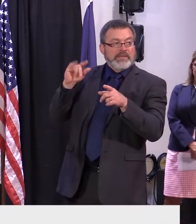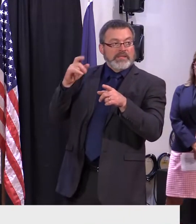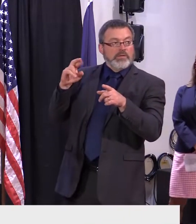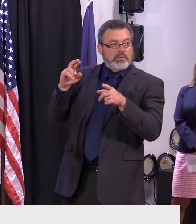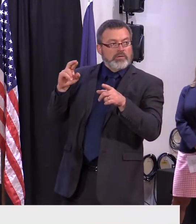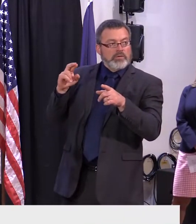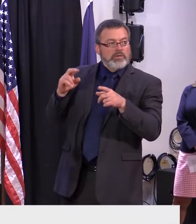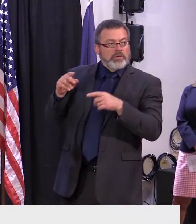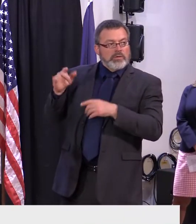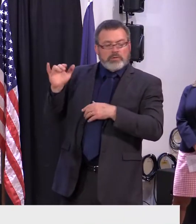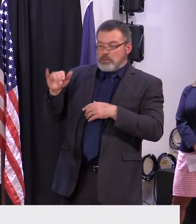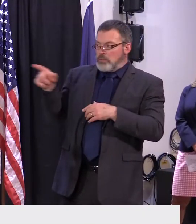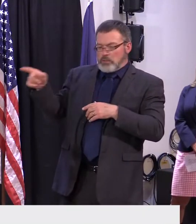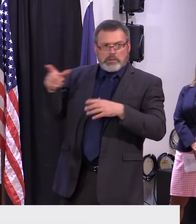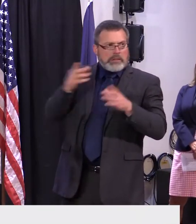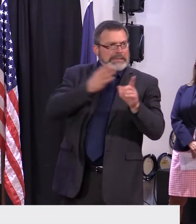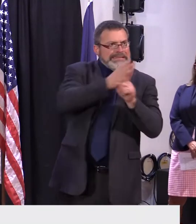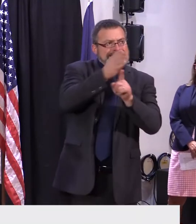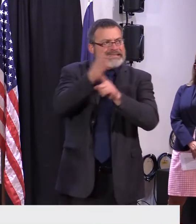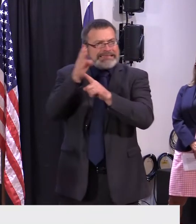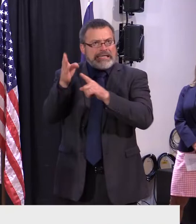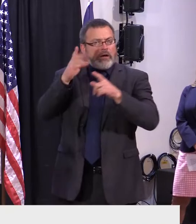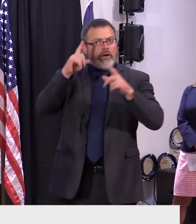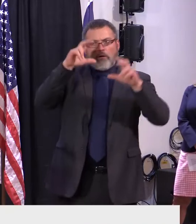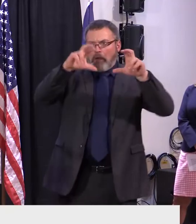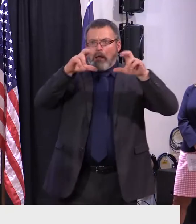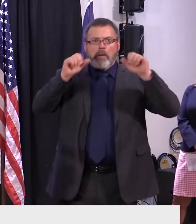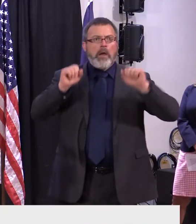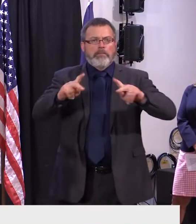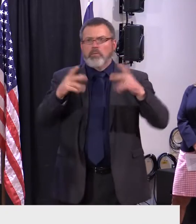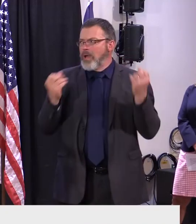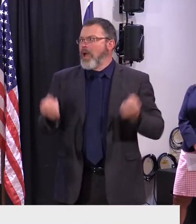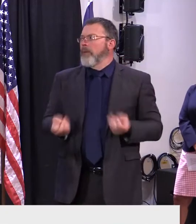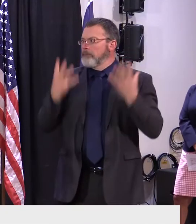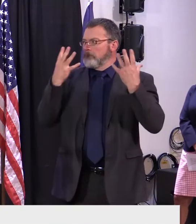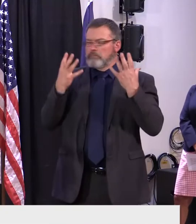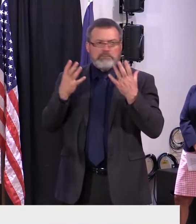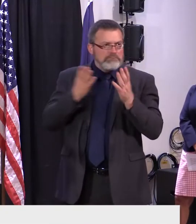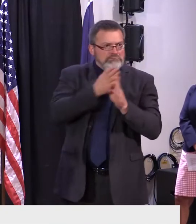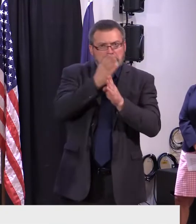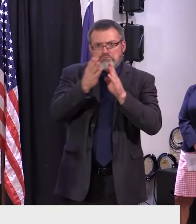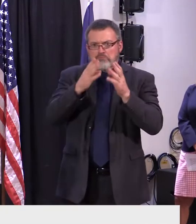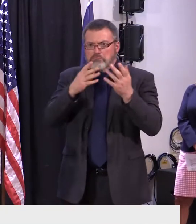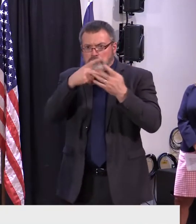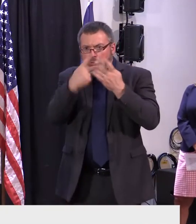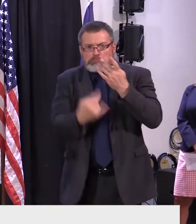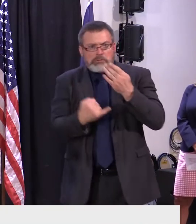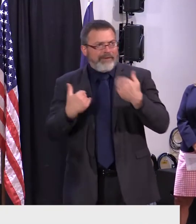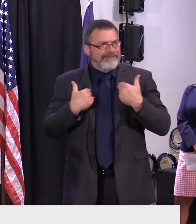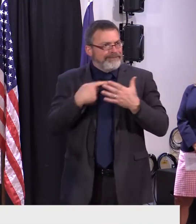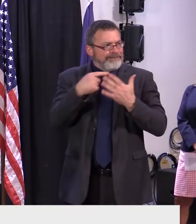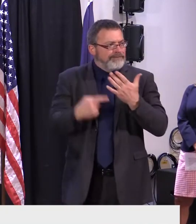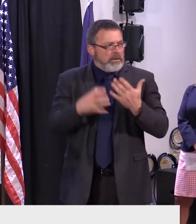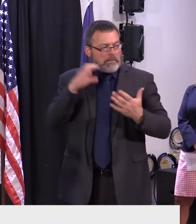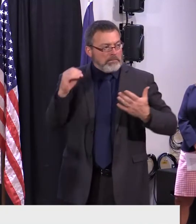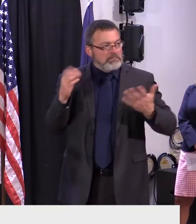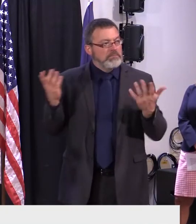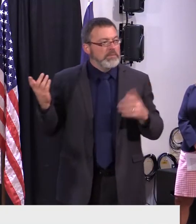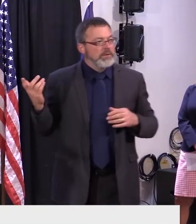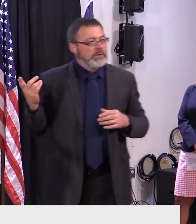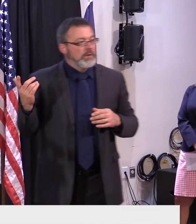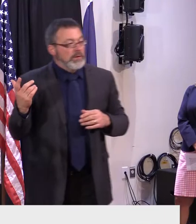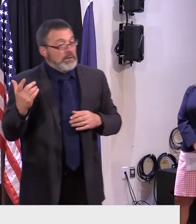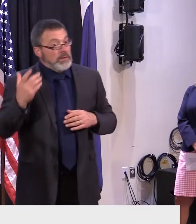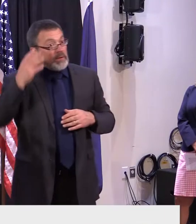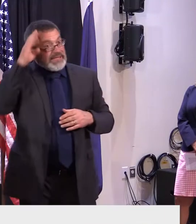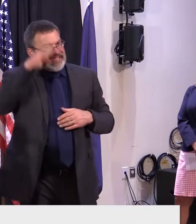come to fruition because of that? So it is a long-term effort, and we just hired them the end of last year. So the